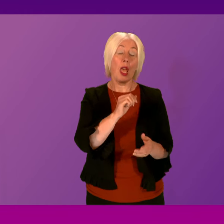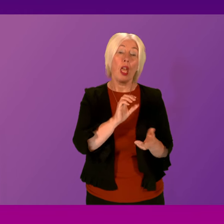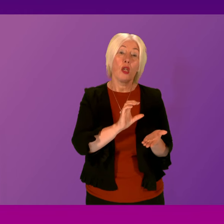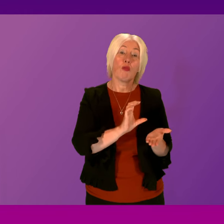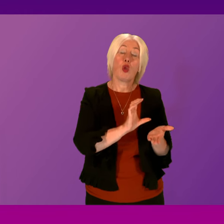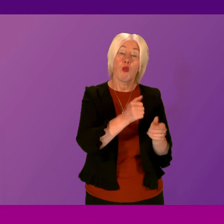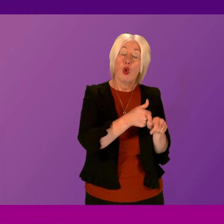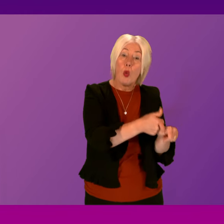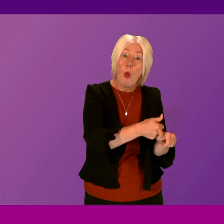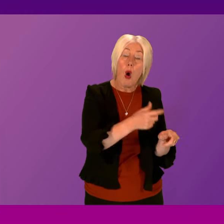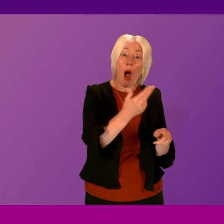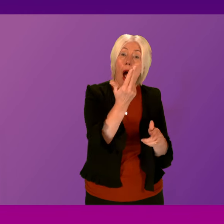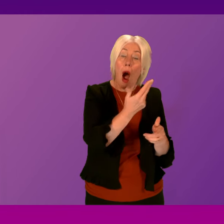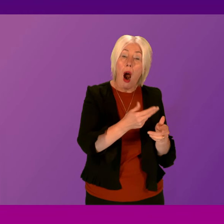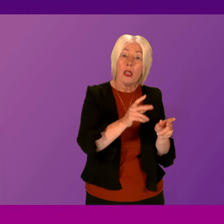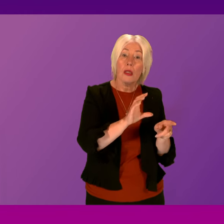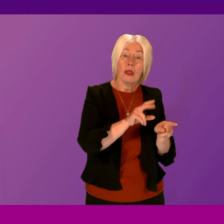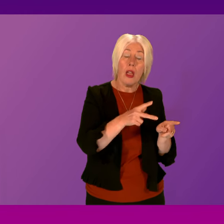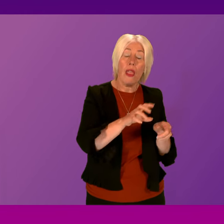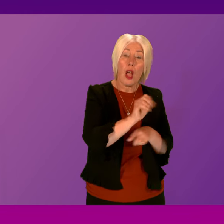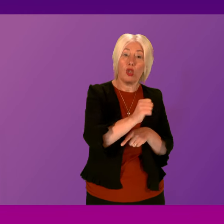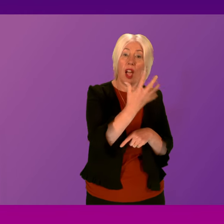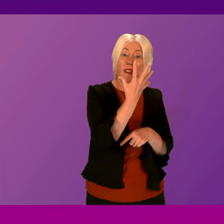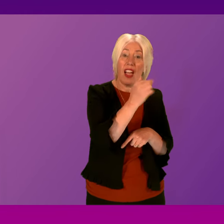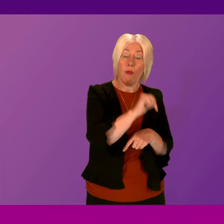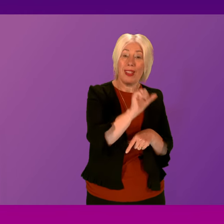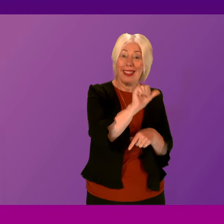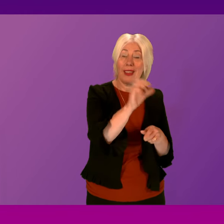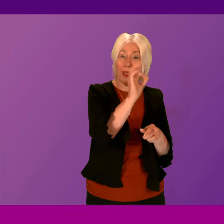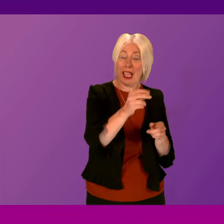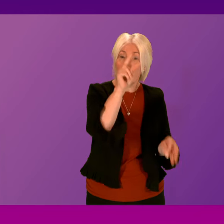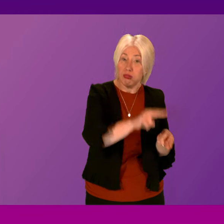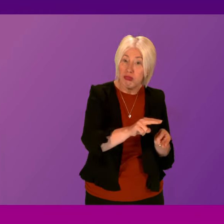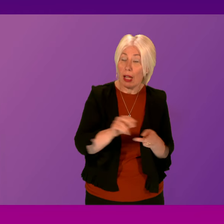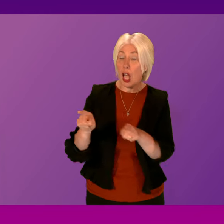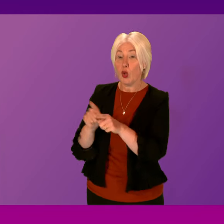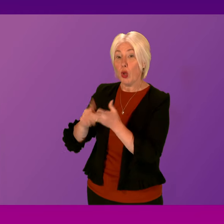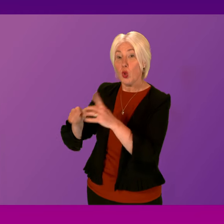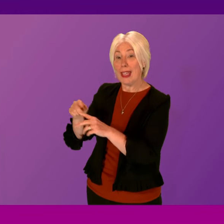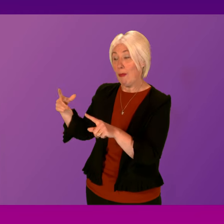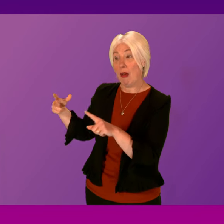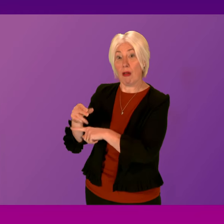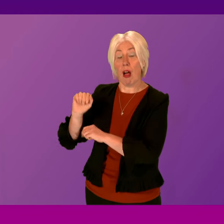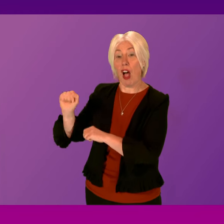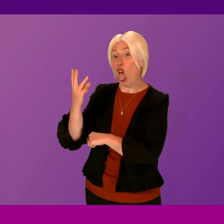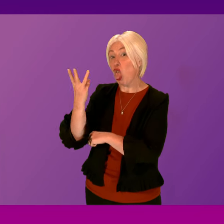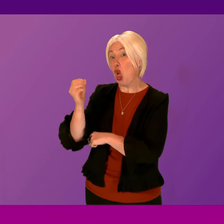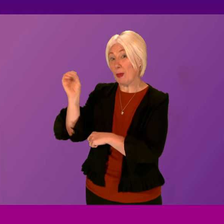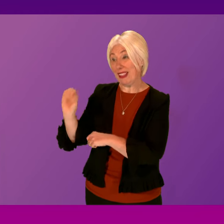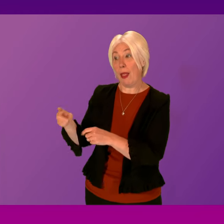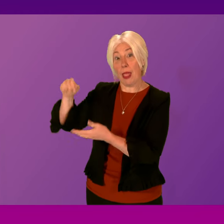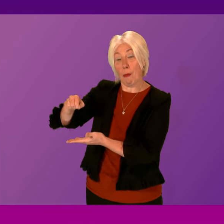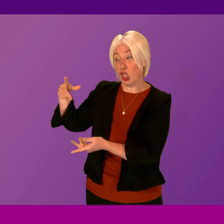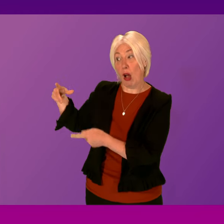for the culture and the arts was cut by 6.5 per cent. The UK Government has cut its funding to the Department of Culture, Media and Sport by 30 per cent